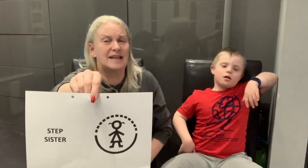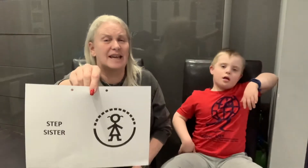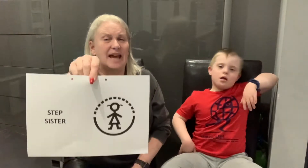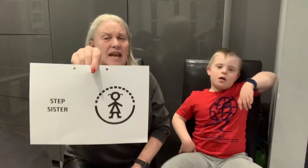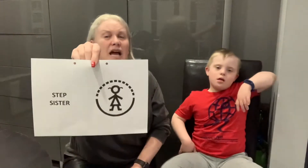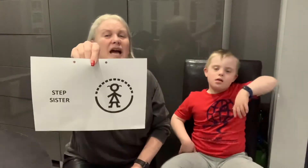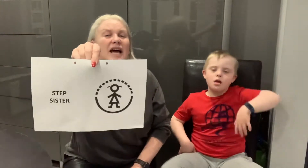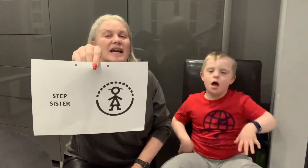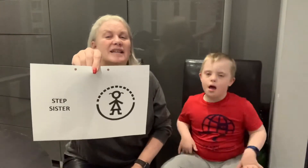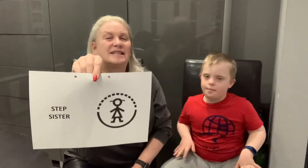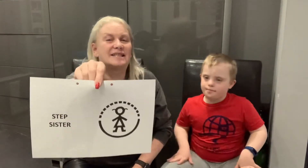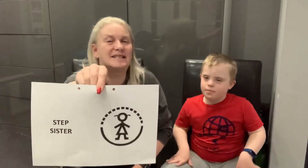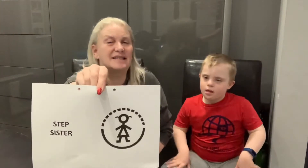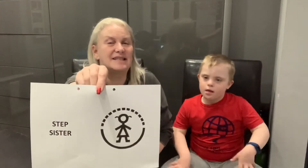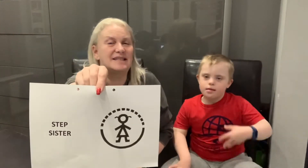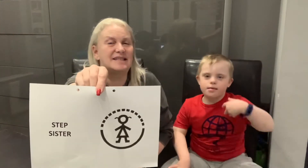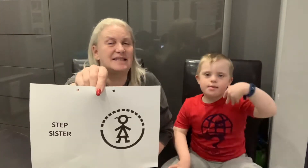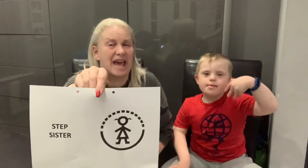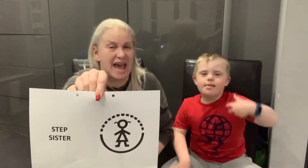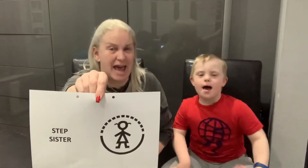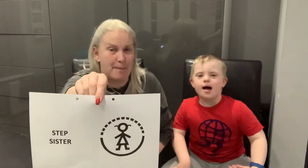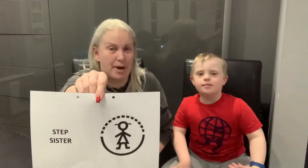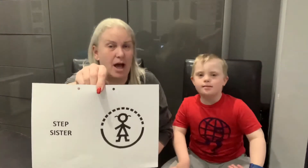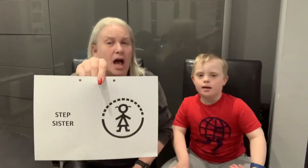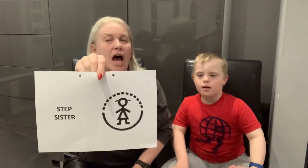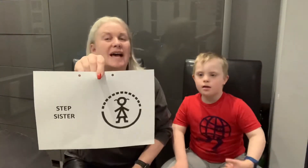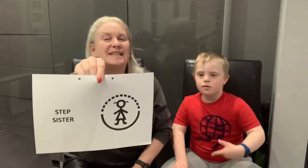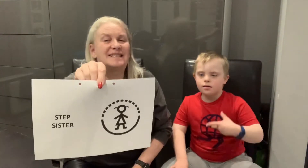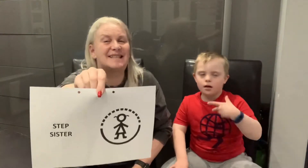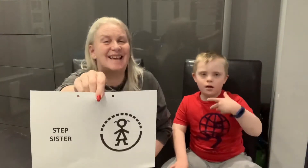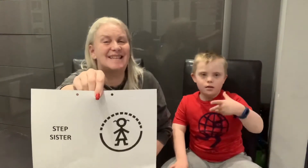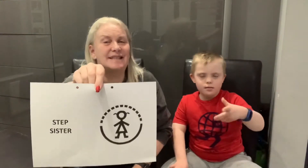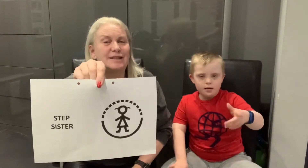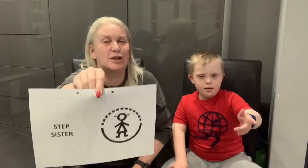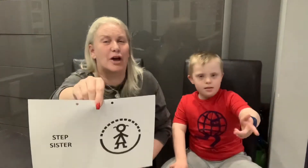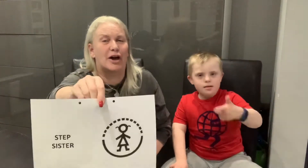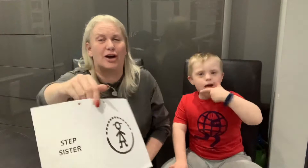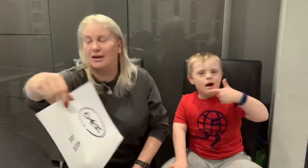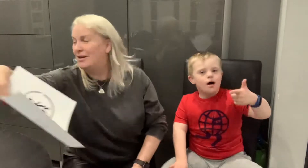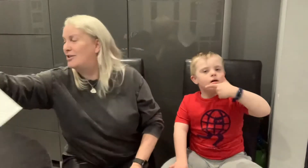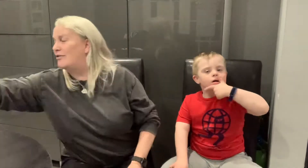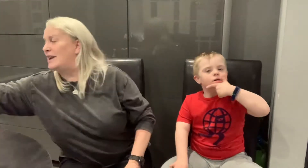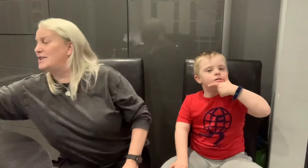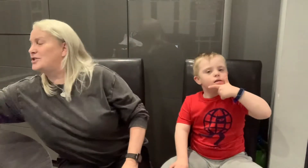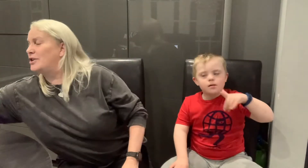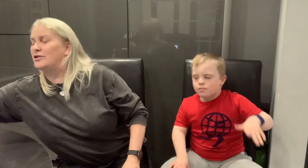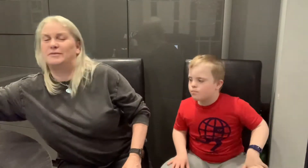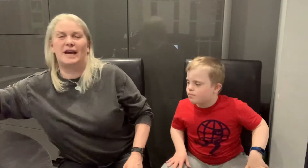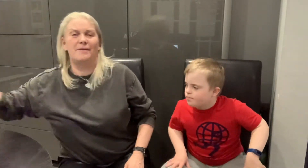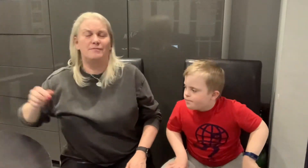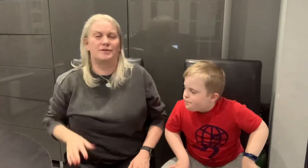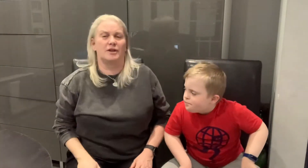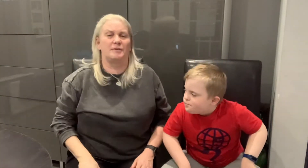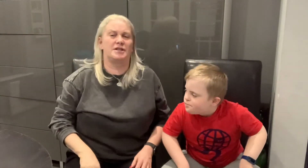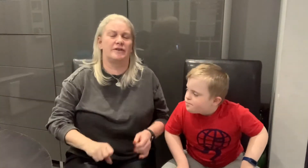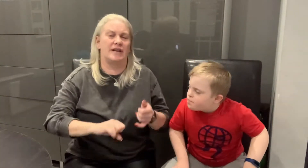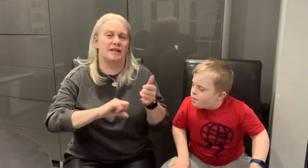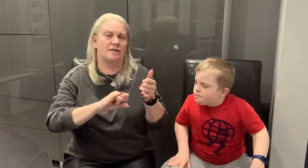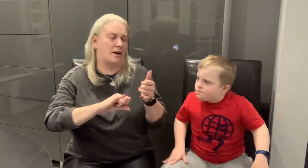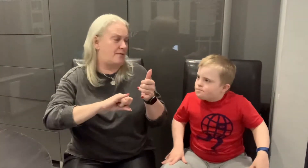yes dad sister yeah but let's show them yeah so we're doing a sign for